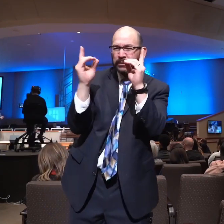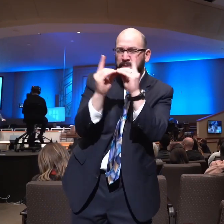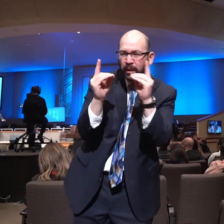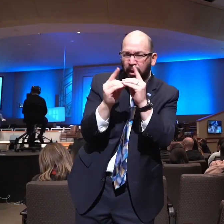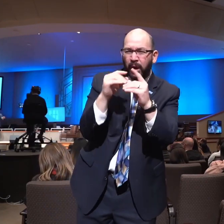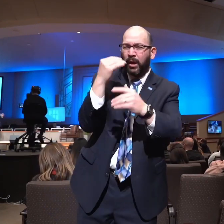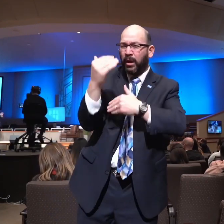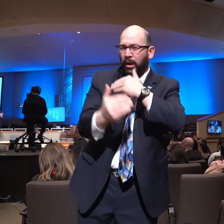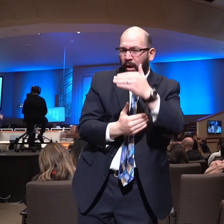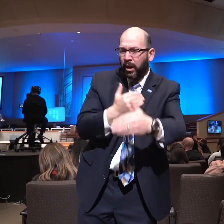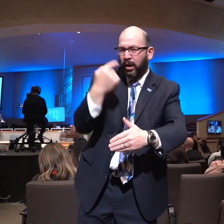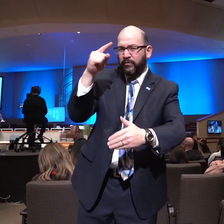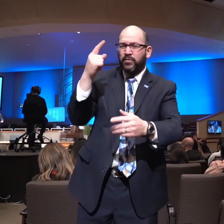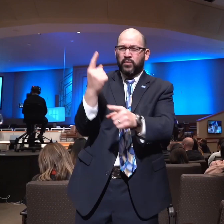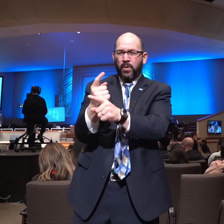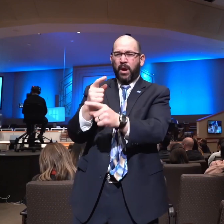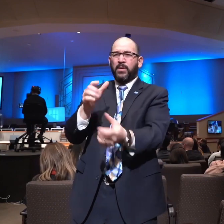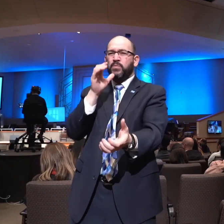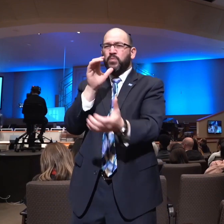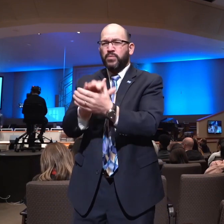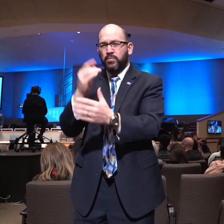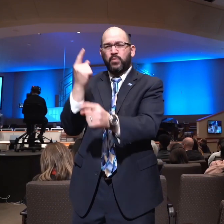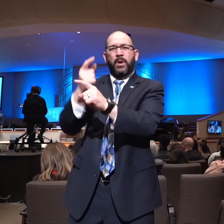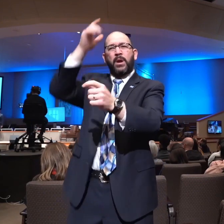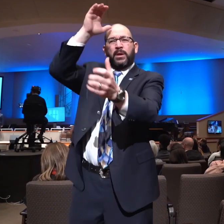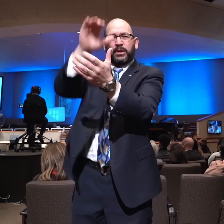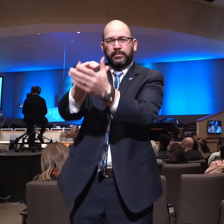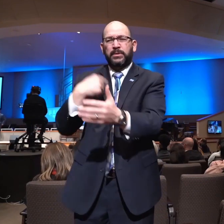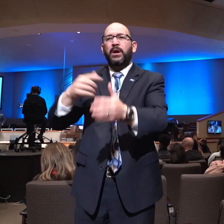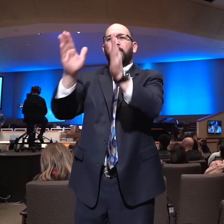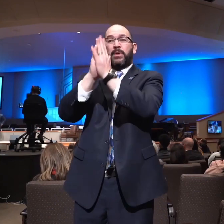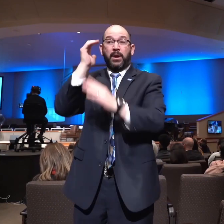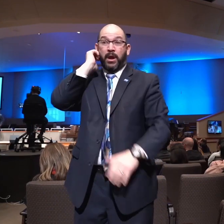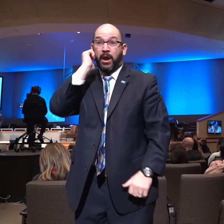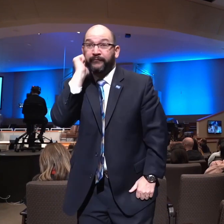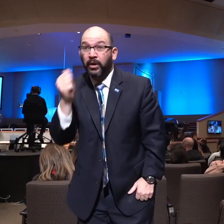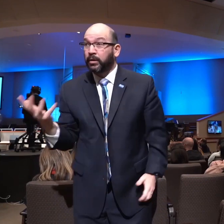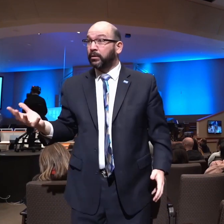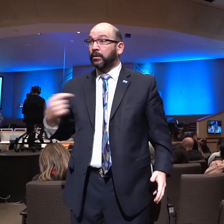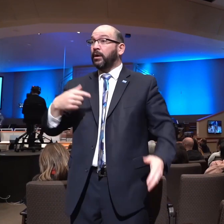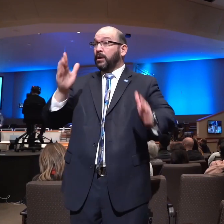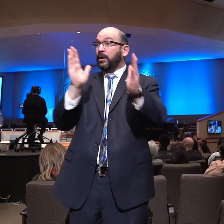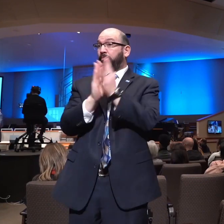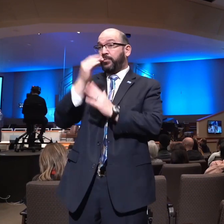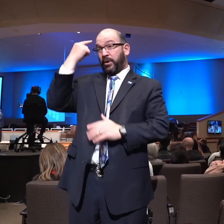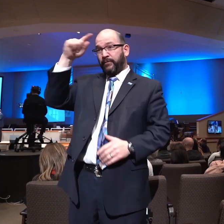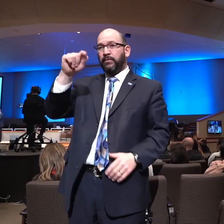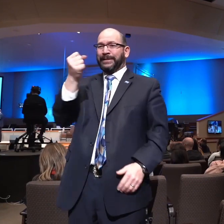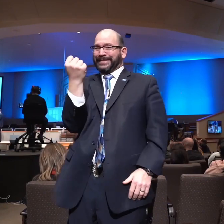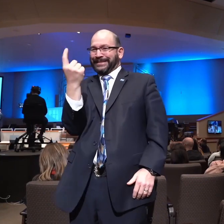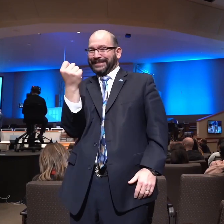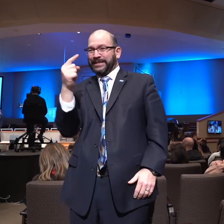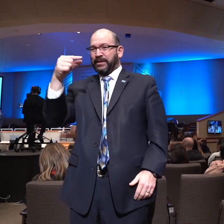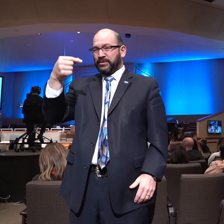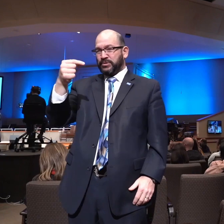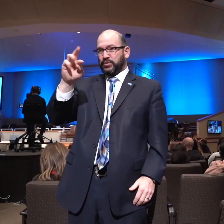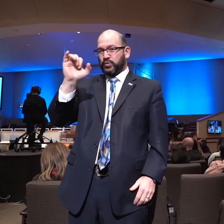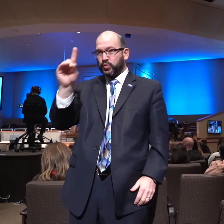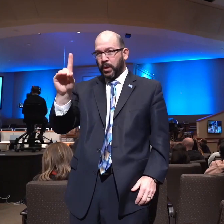now. I pray for it daily. I go through and pray for those 11 precious grandchildren. I ask God to put a protective